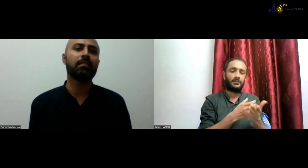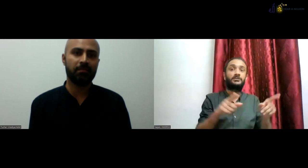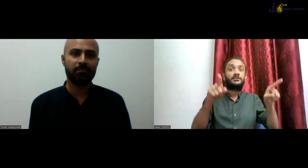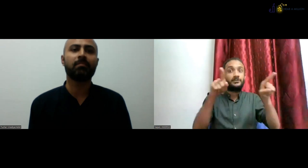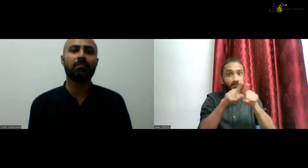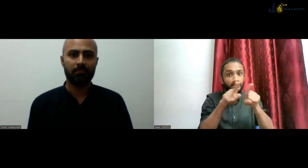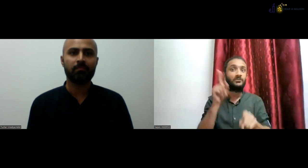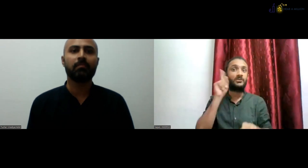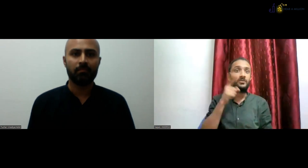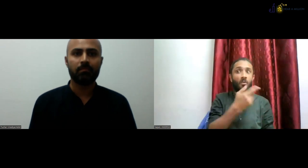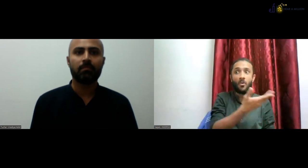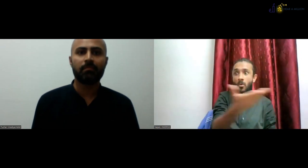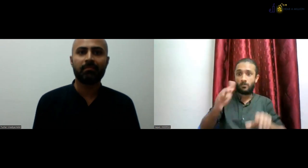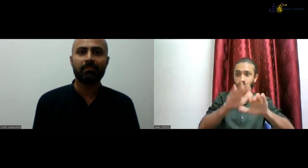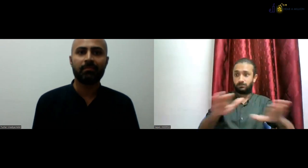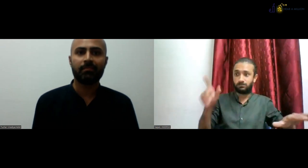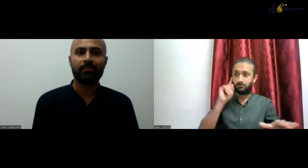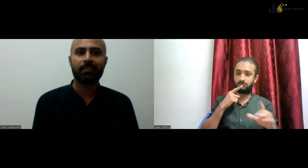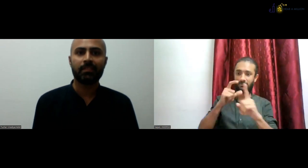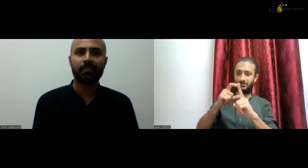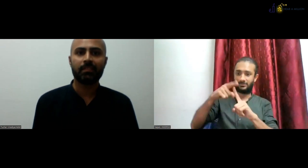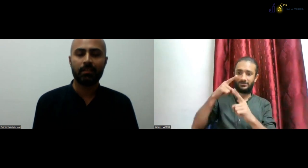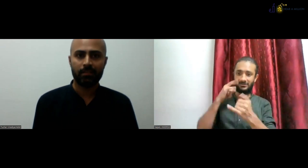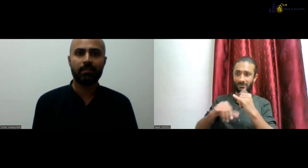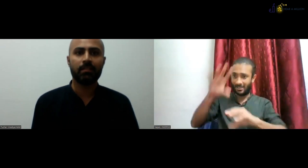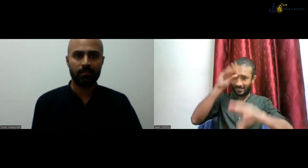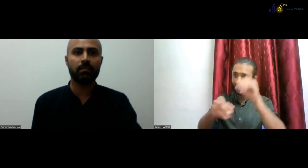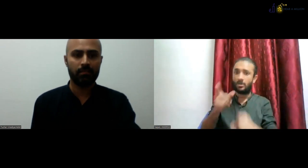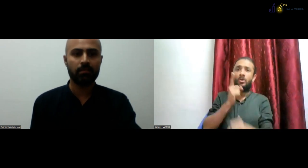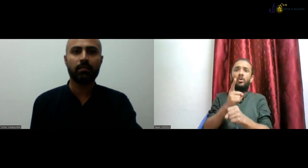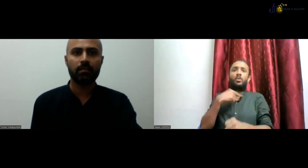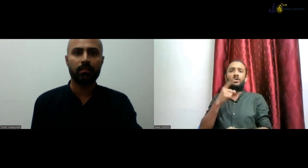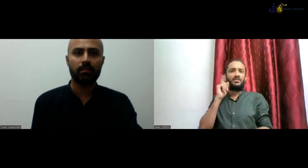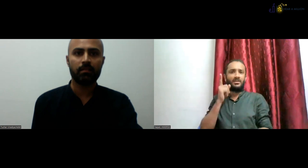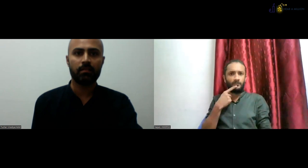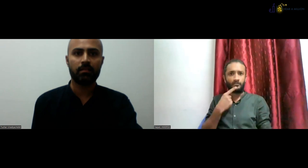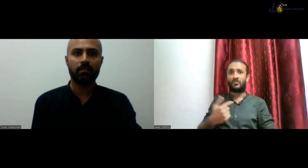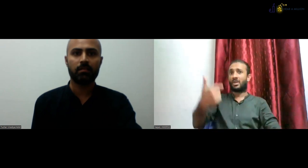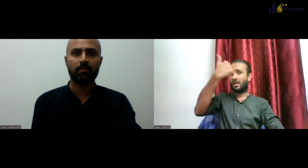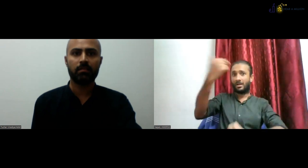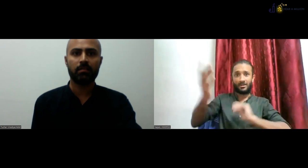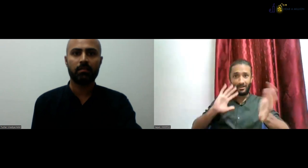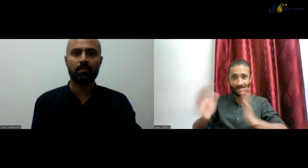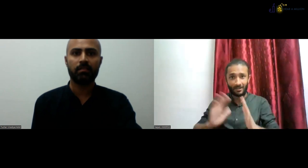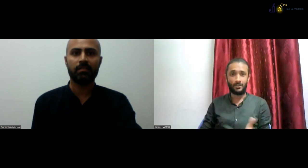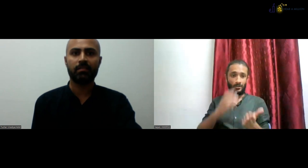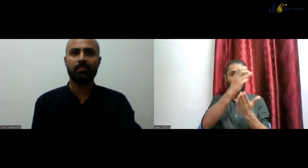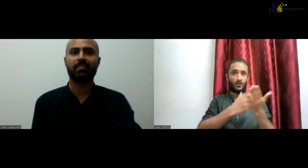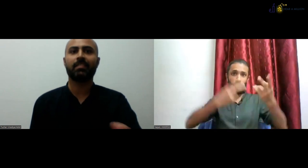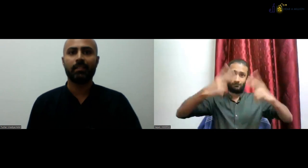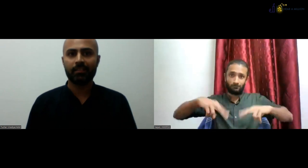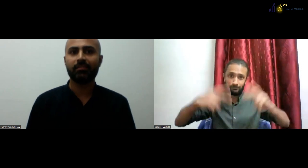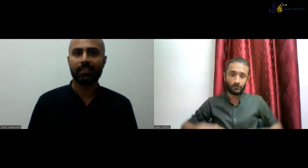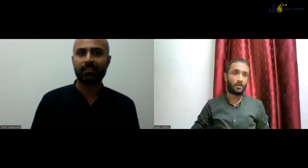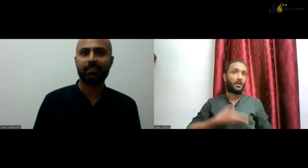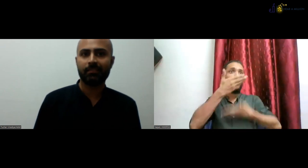to learn ISL. So, that is great. We will have deaf teachers for that. As well as in school, deaf children will be